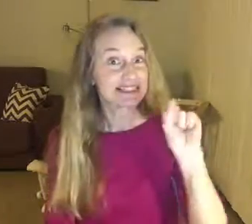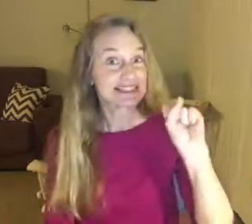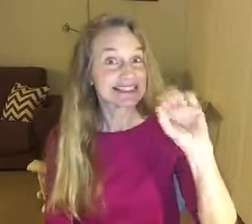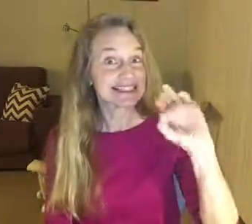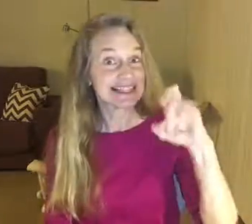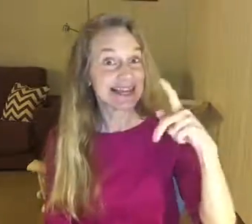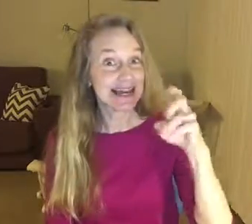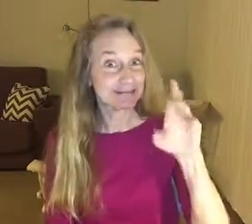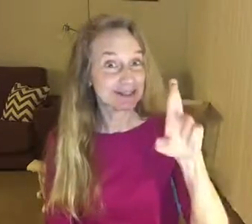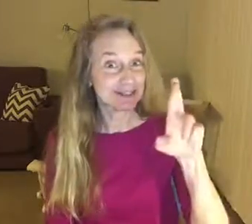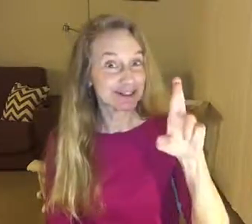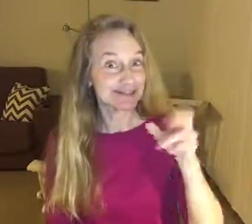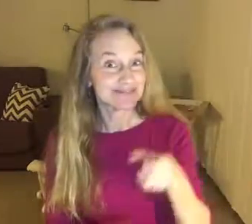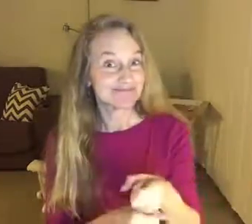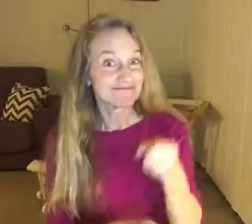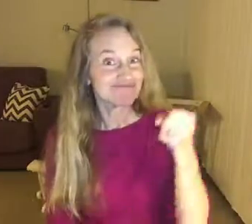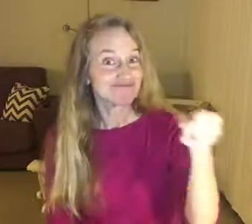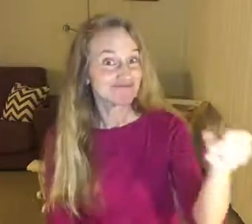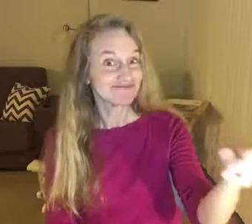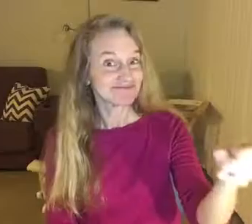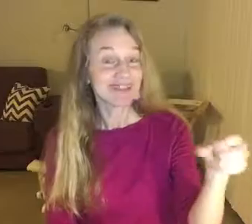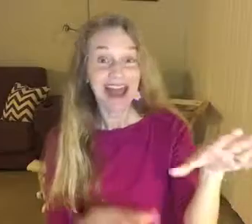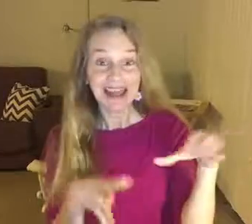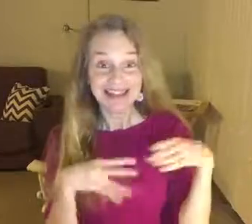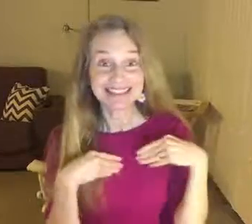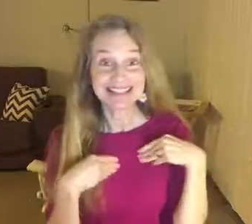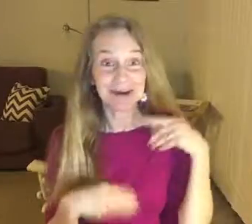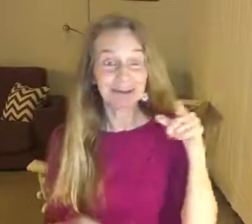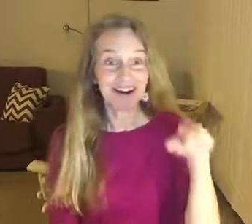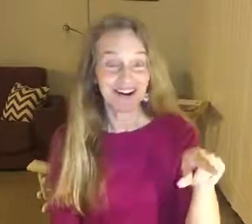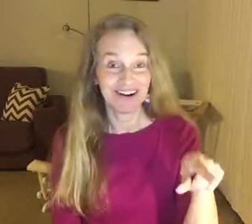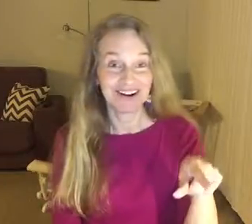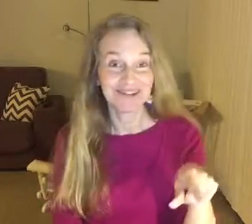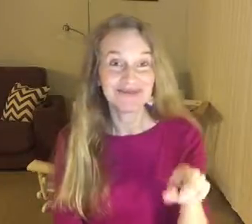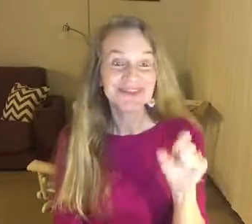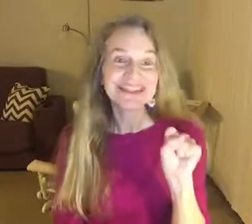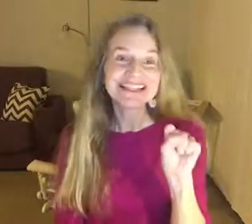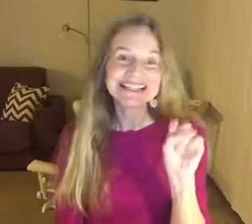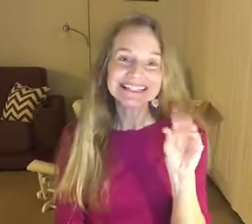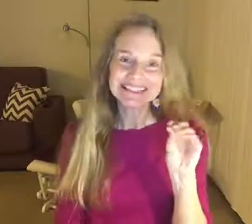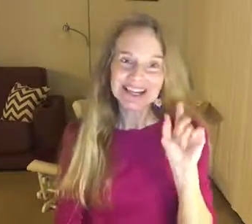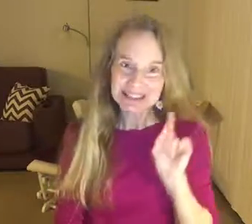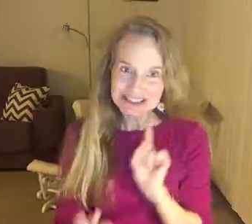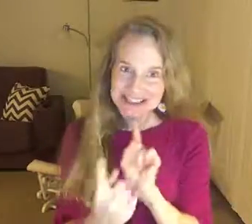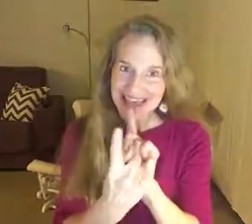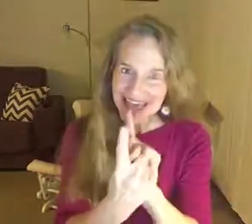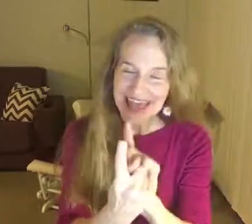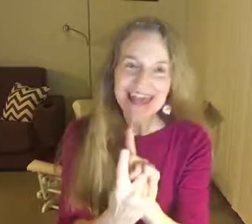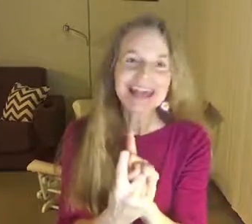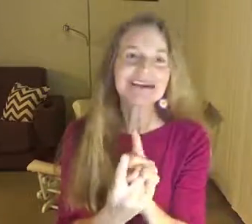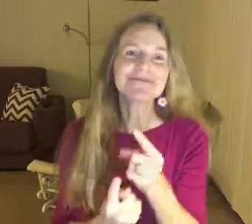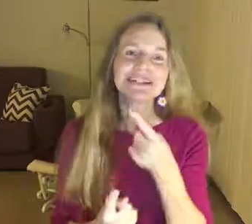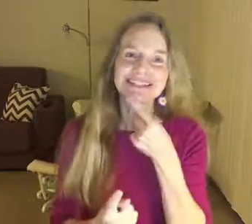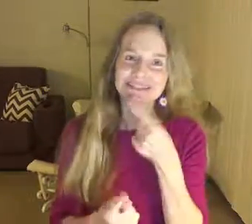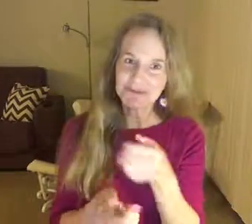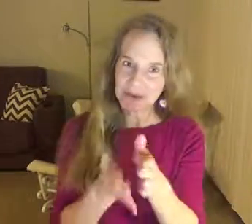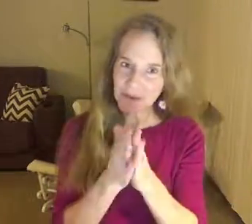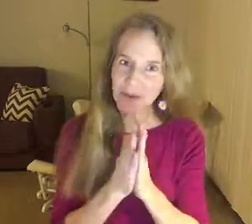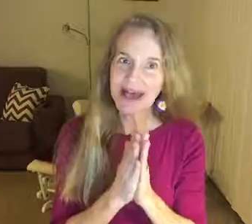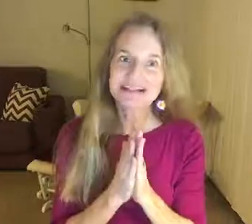character, like accepted her. So, she came and requested